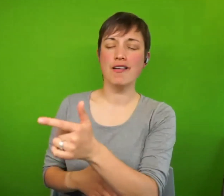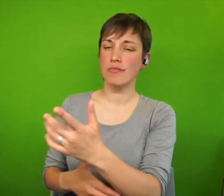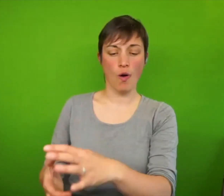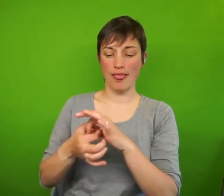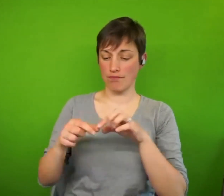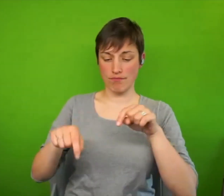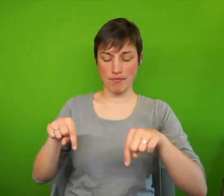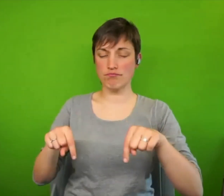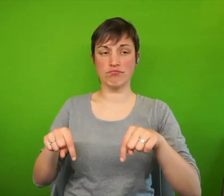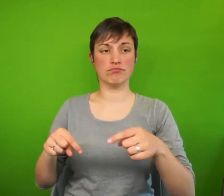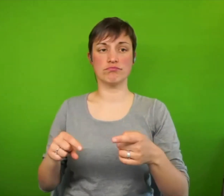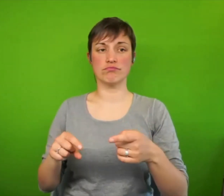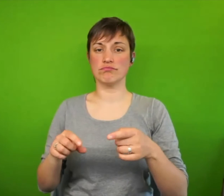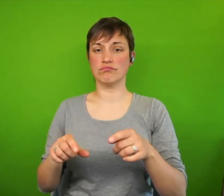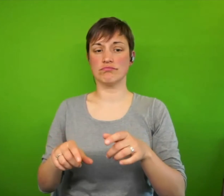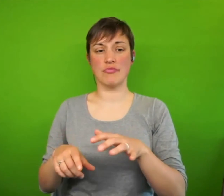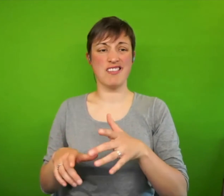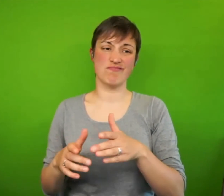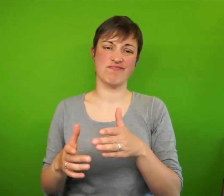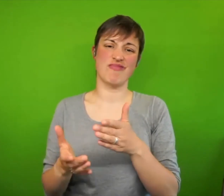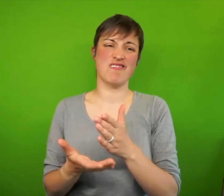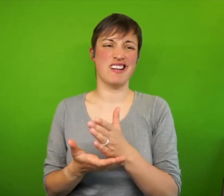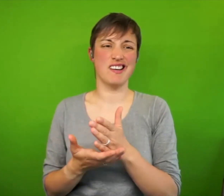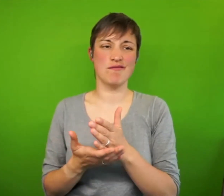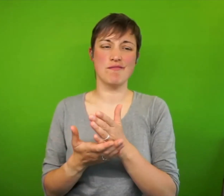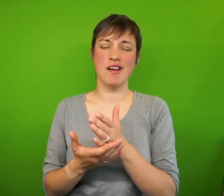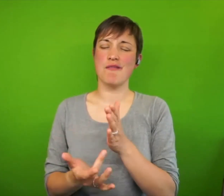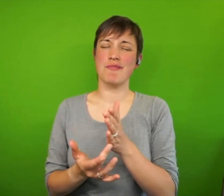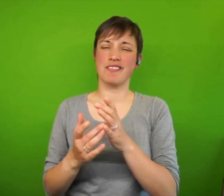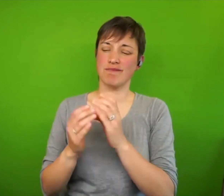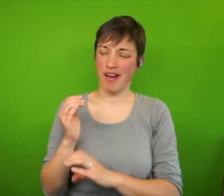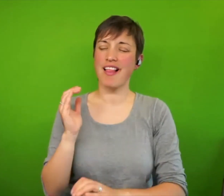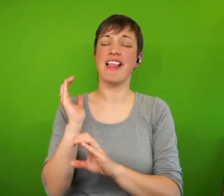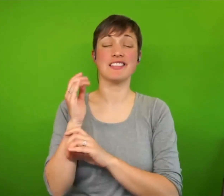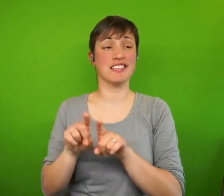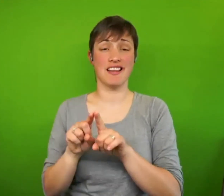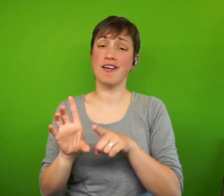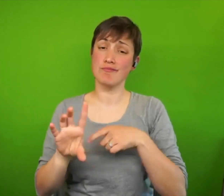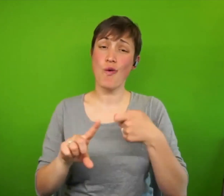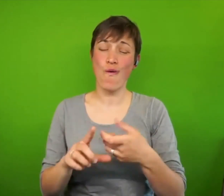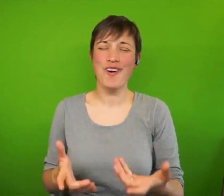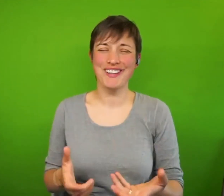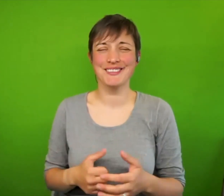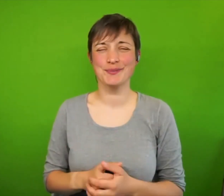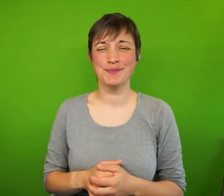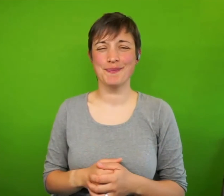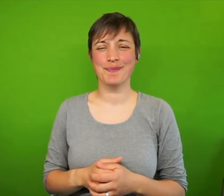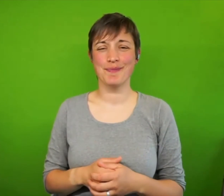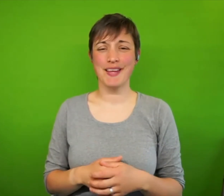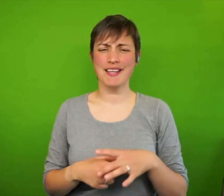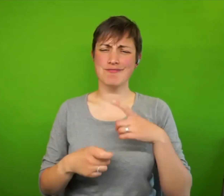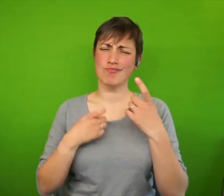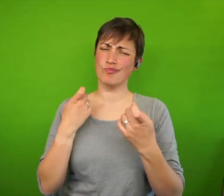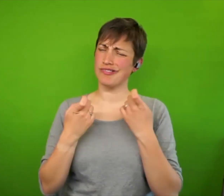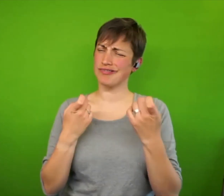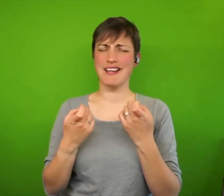in a city like a relatively middle class city like York. So I just wondered if in relation to either or